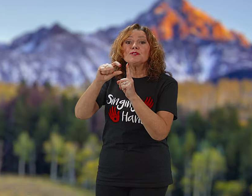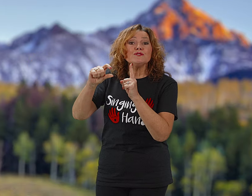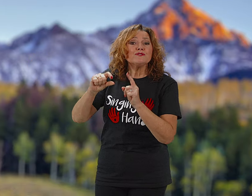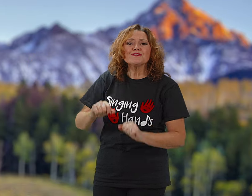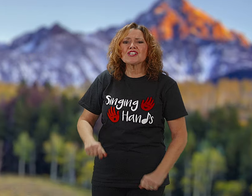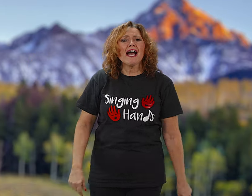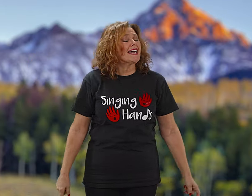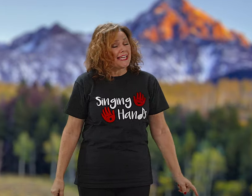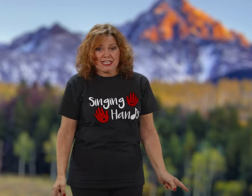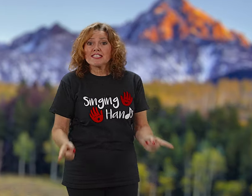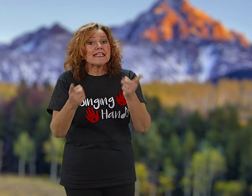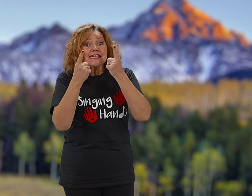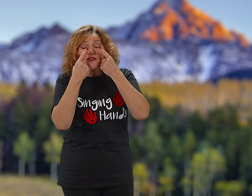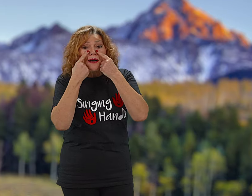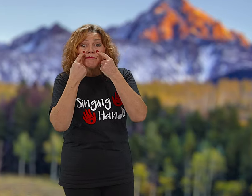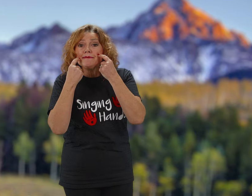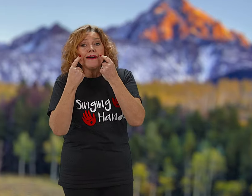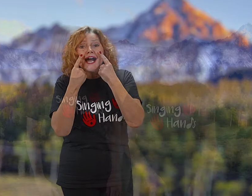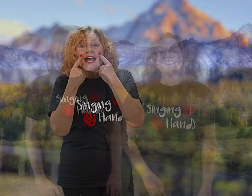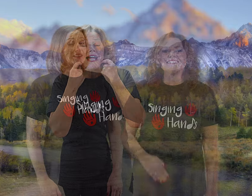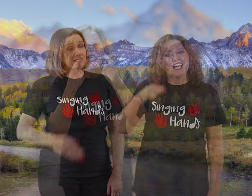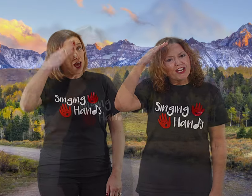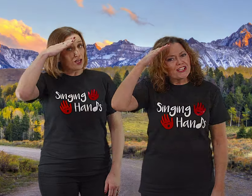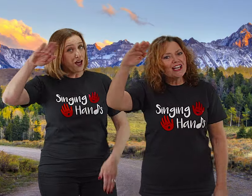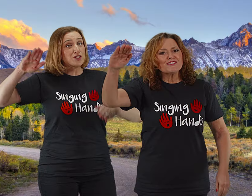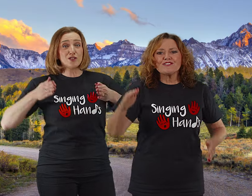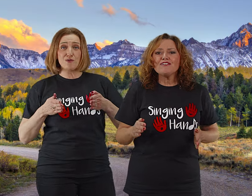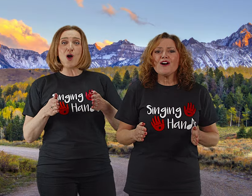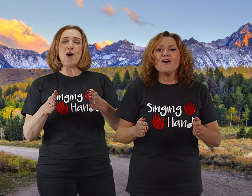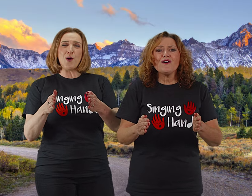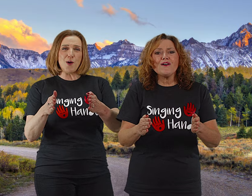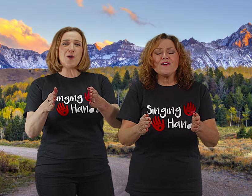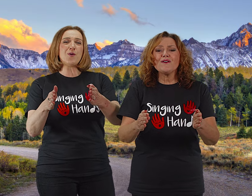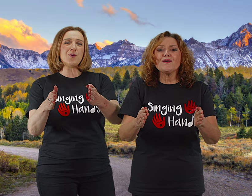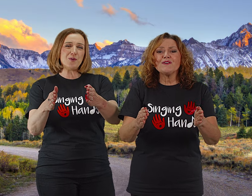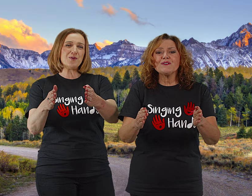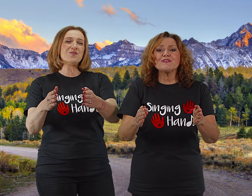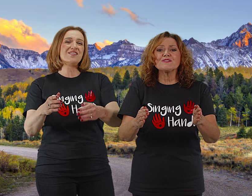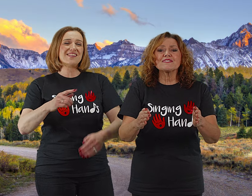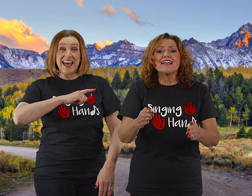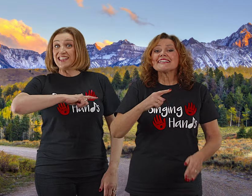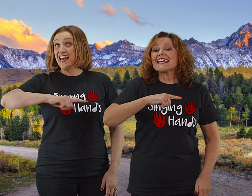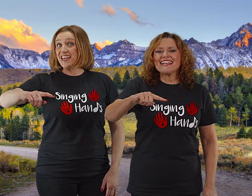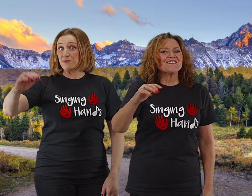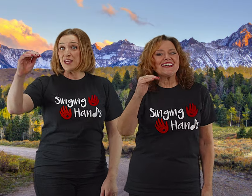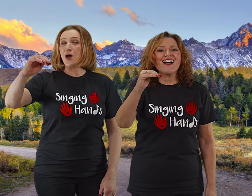moonshine, teardrop in my eyes. Country roads, take me